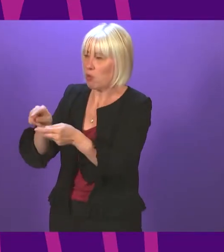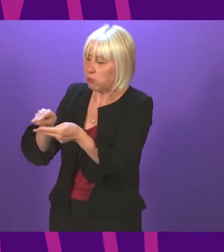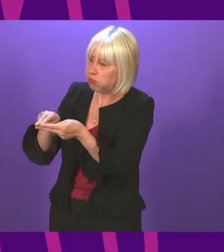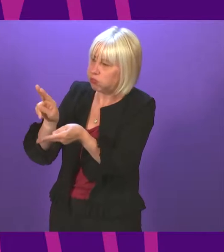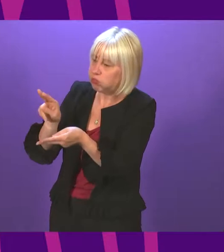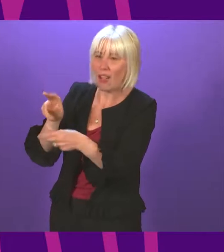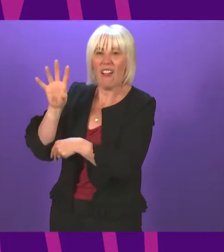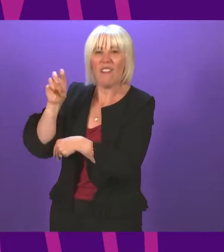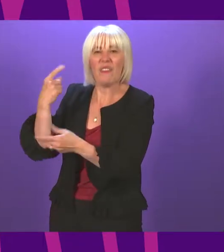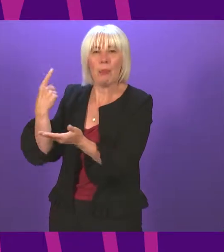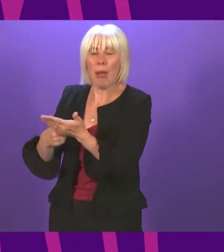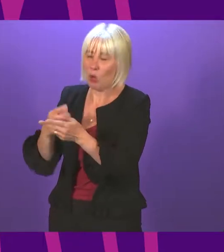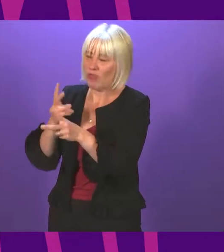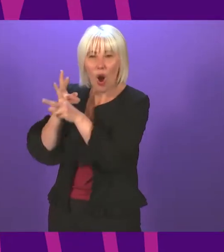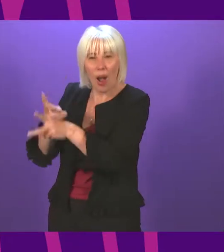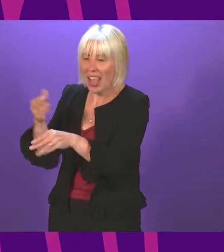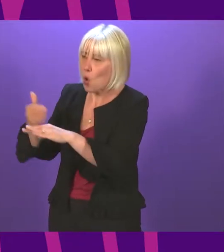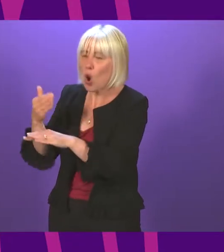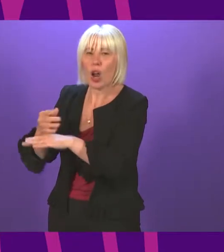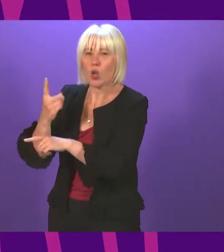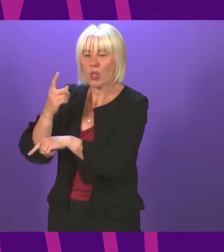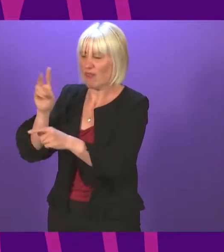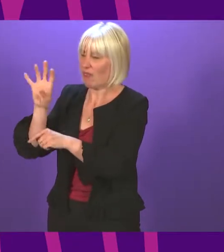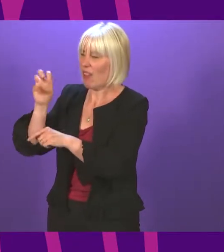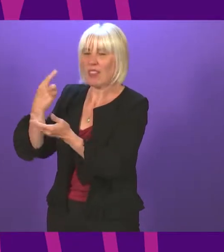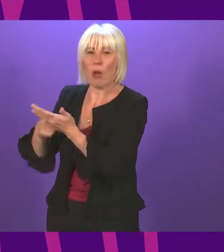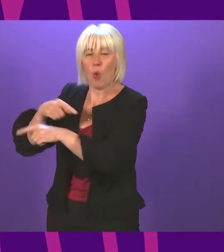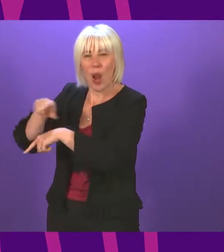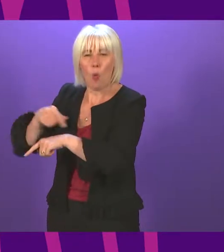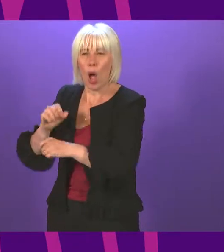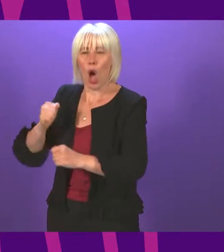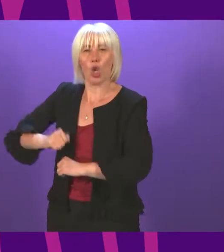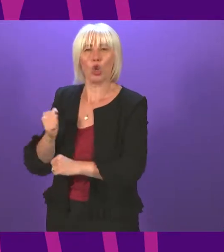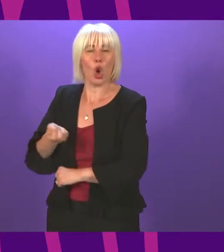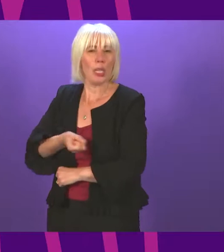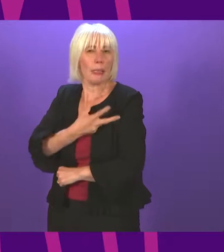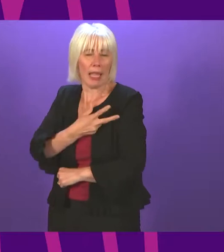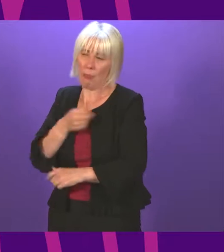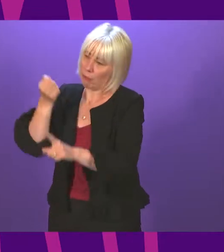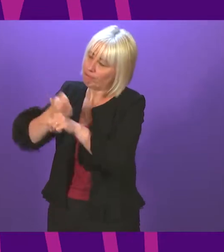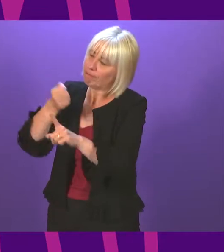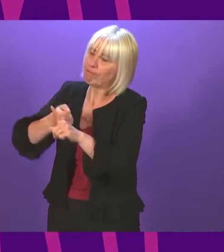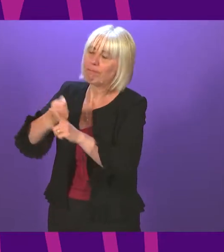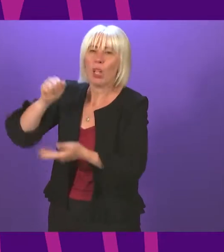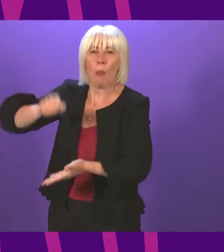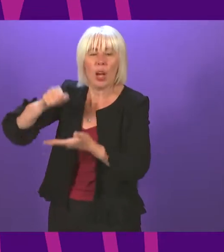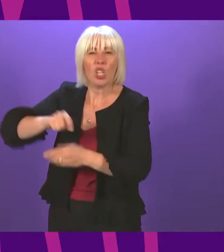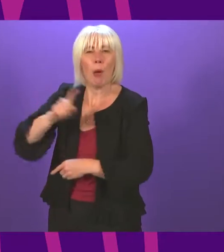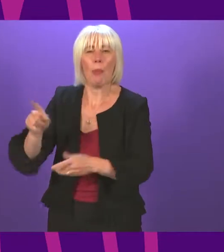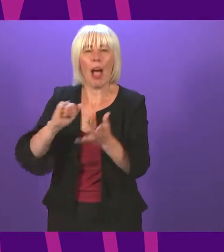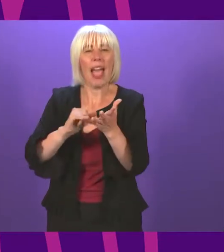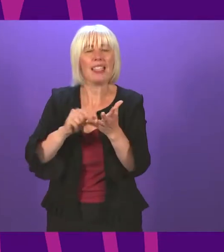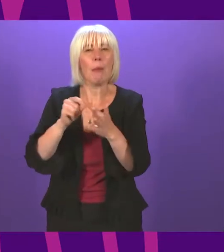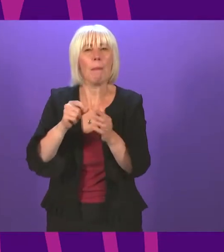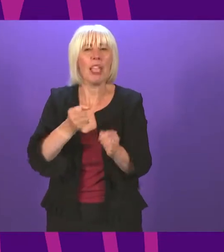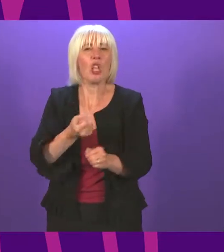£15 an hour. Something that Scottish Labour was proud to campaign for at the Budget, but the SNP and Greens voted down.